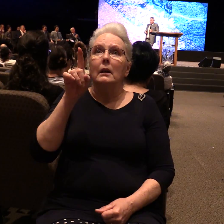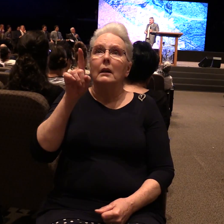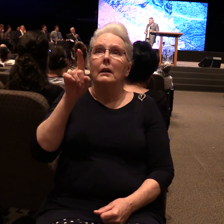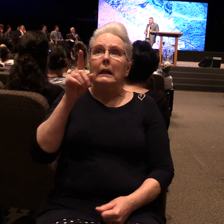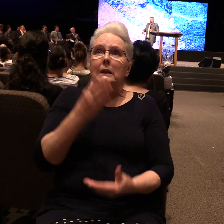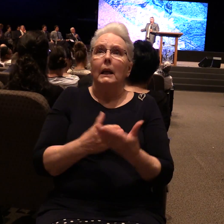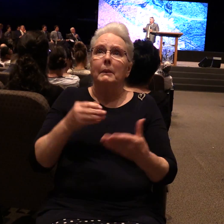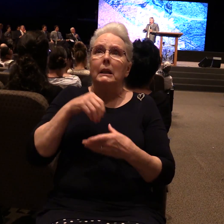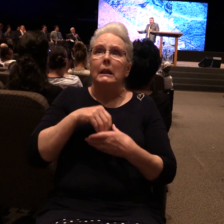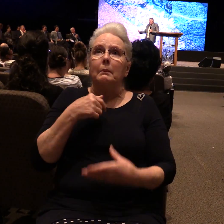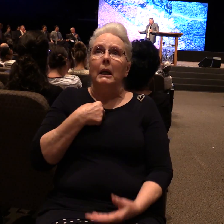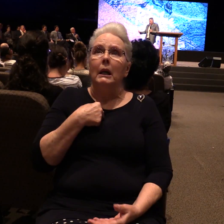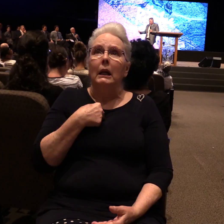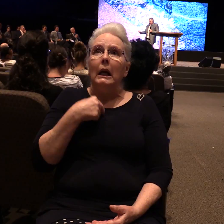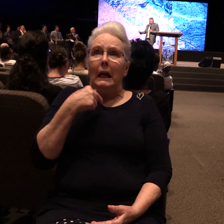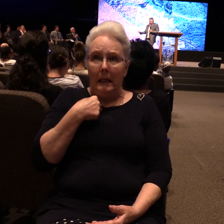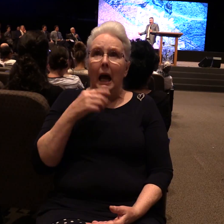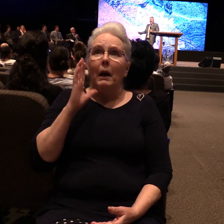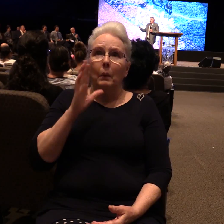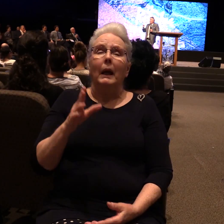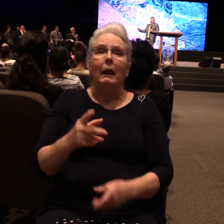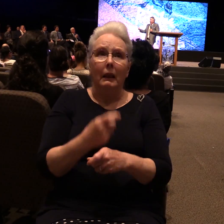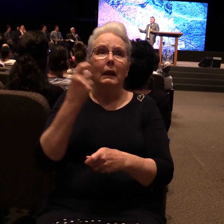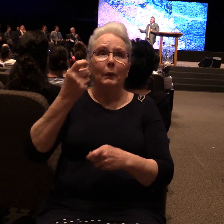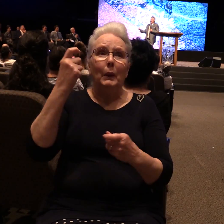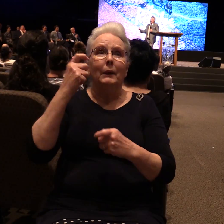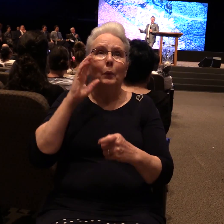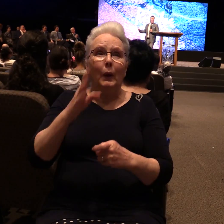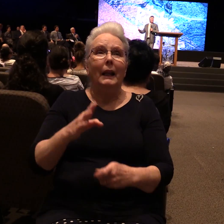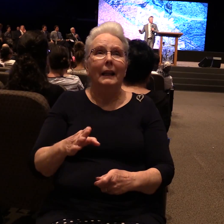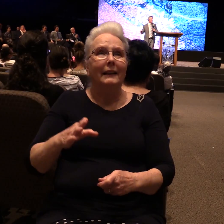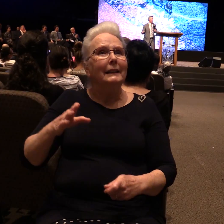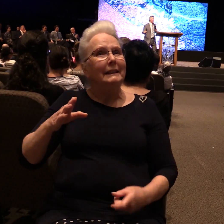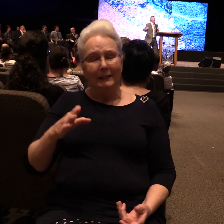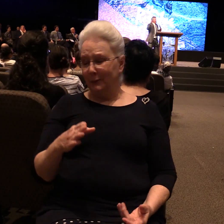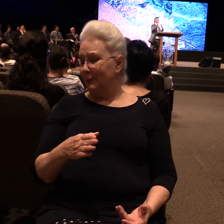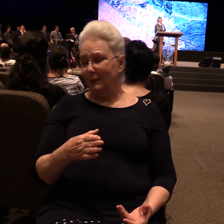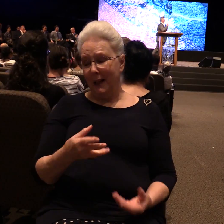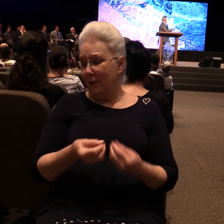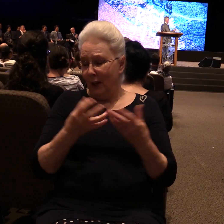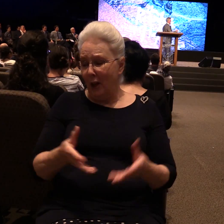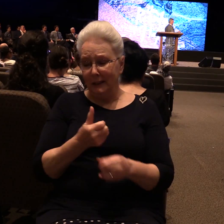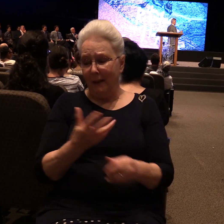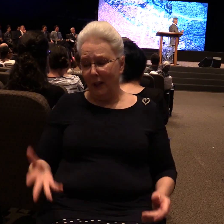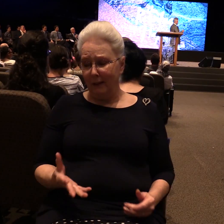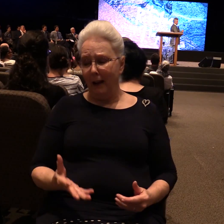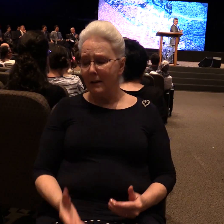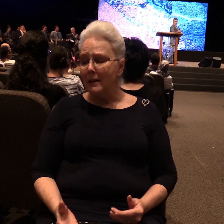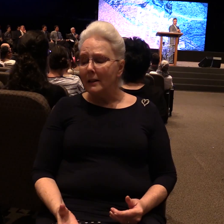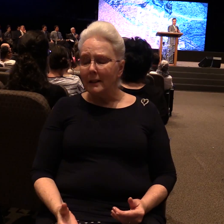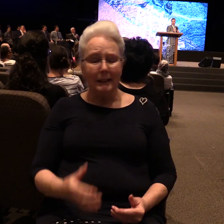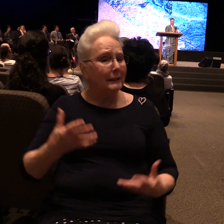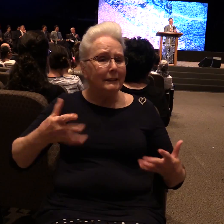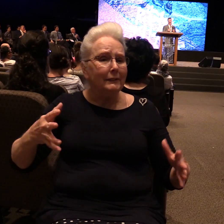Something's in me. And I'm going to win. We haven't lost everything. It's not over.